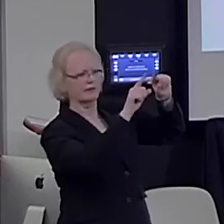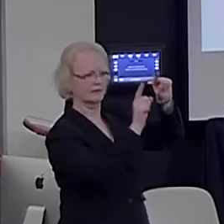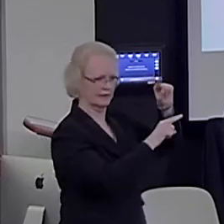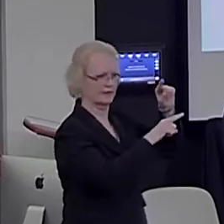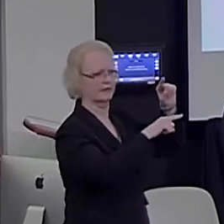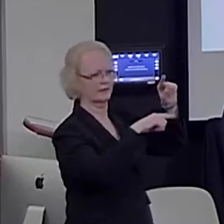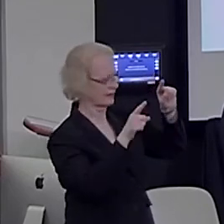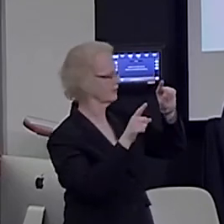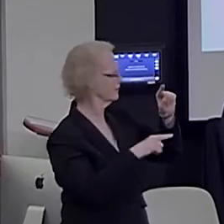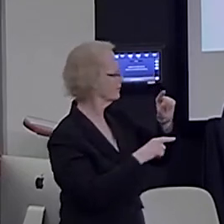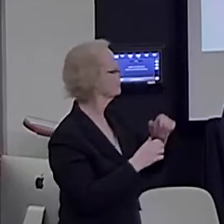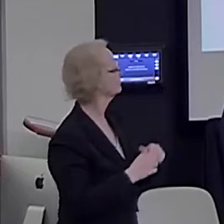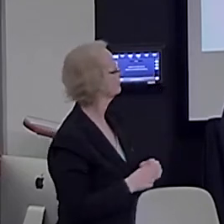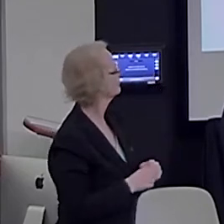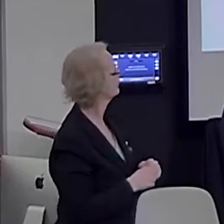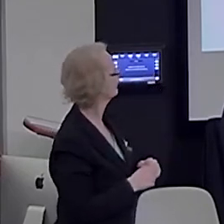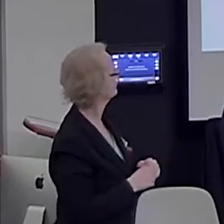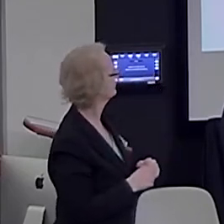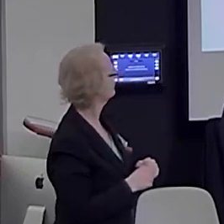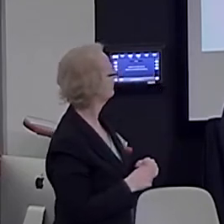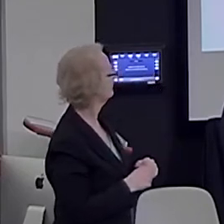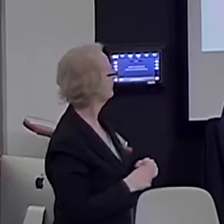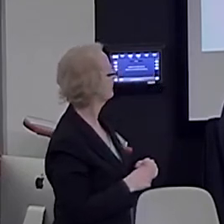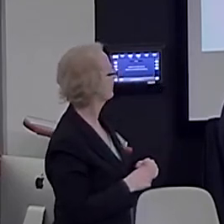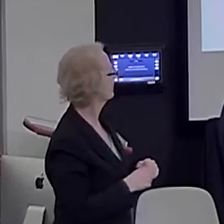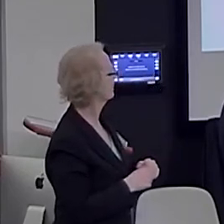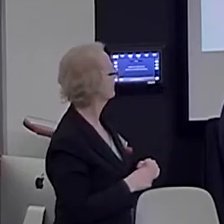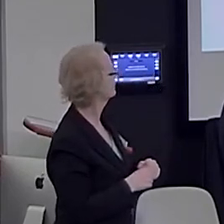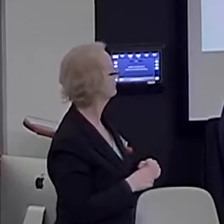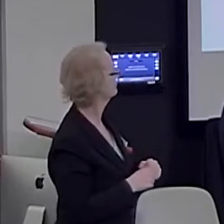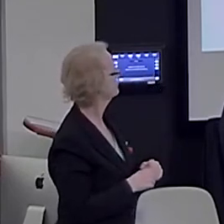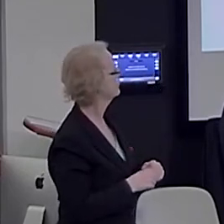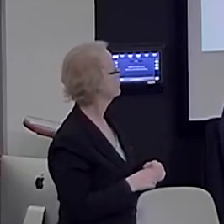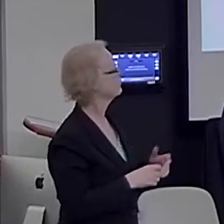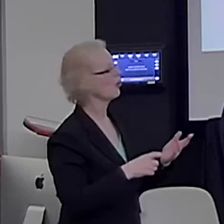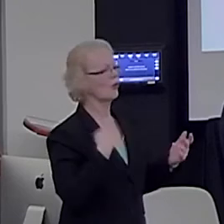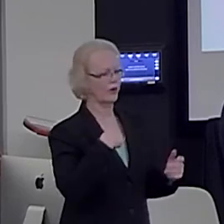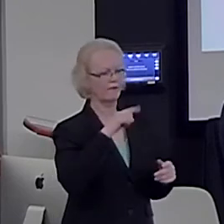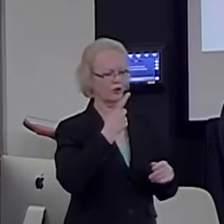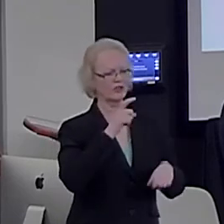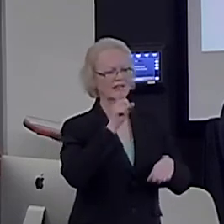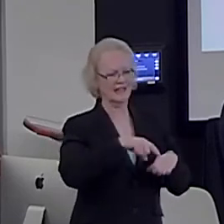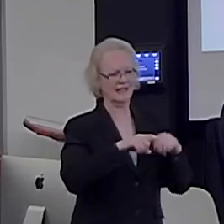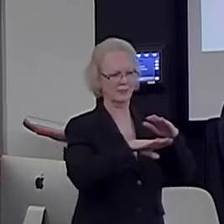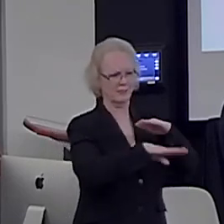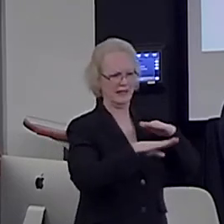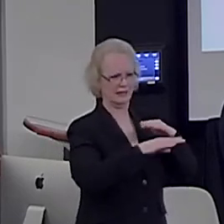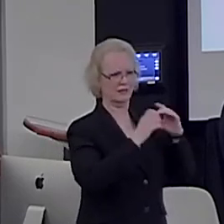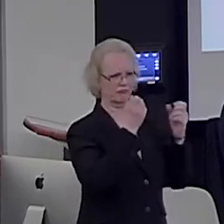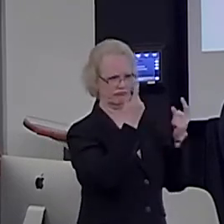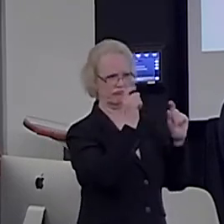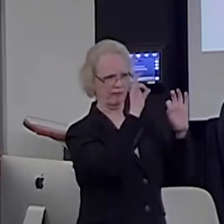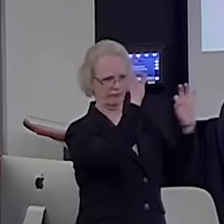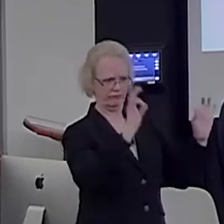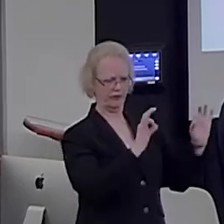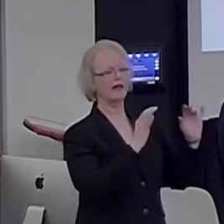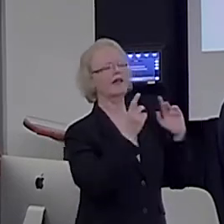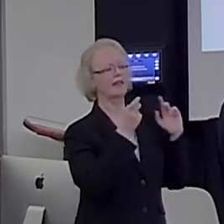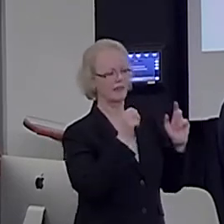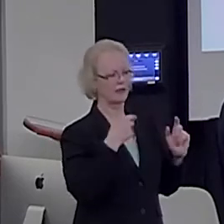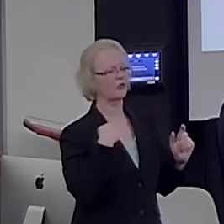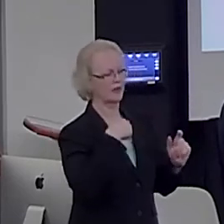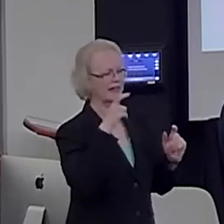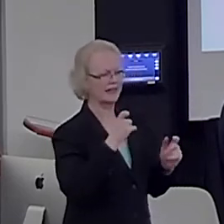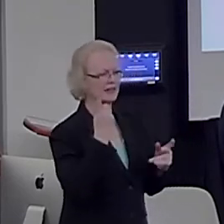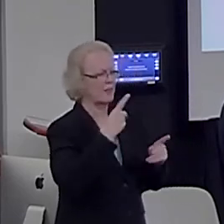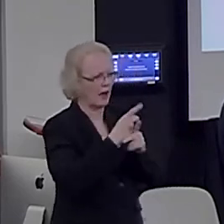something like that. So, we need primitives and we also need a sort of language that allows us to say we need to repeat the horizontal operation